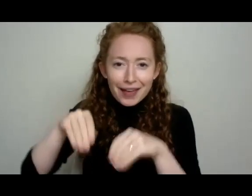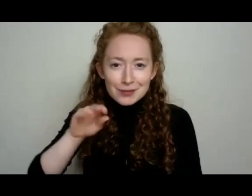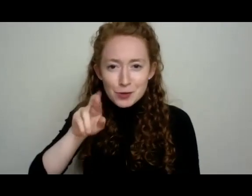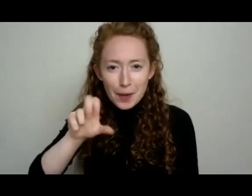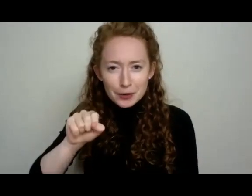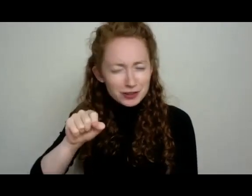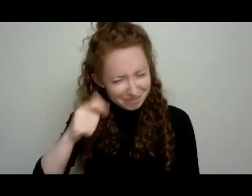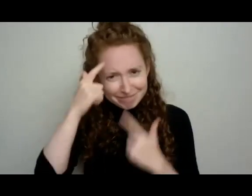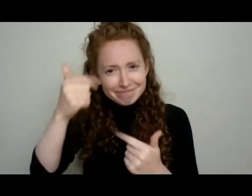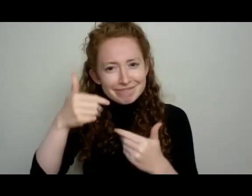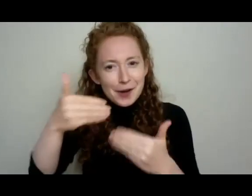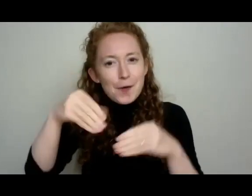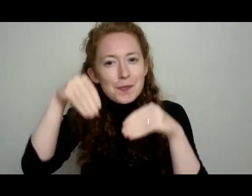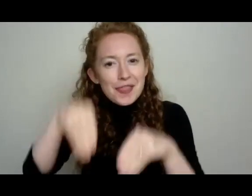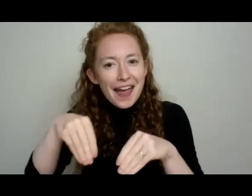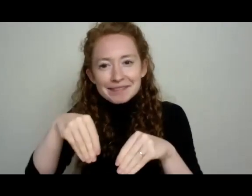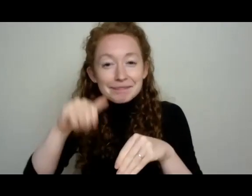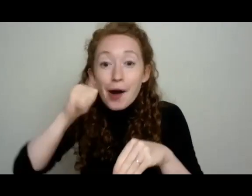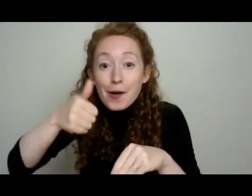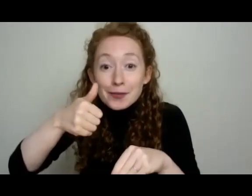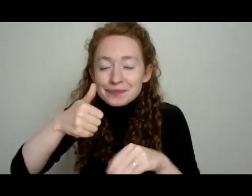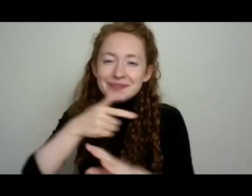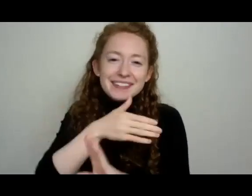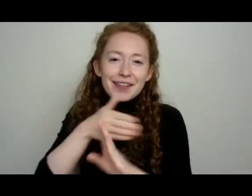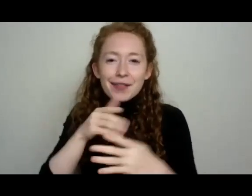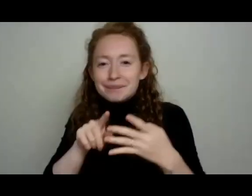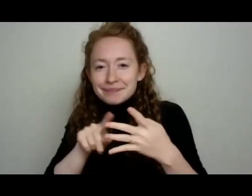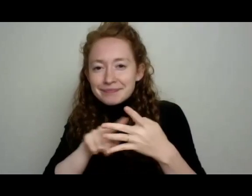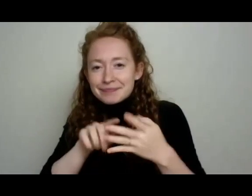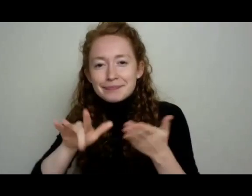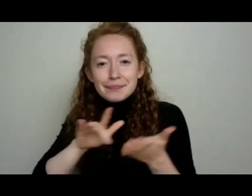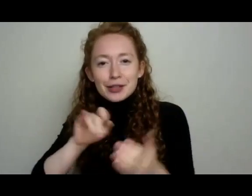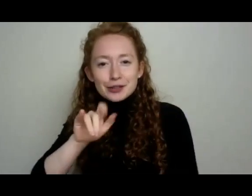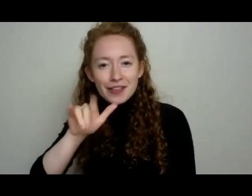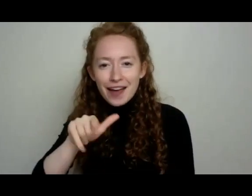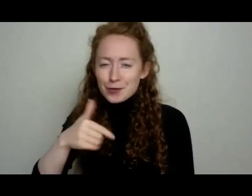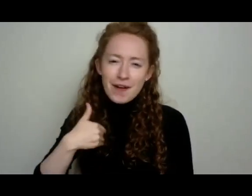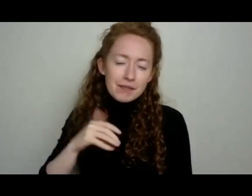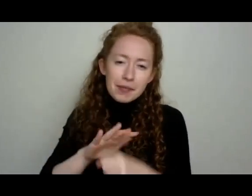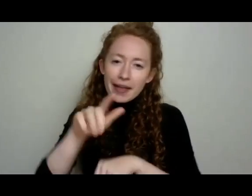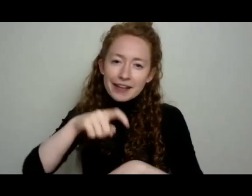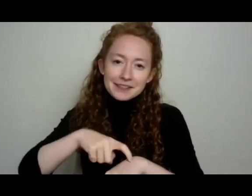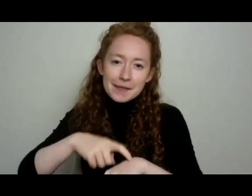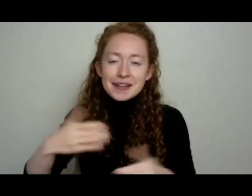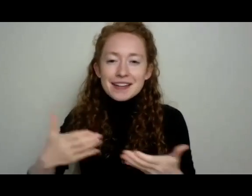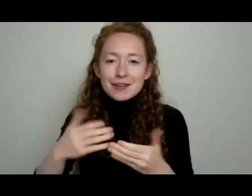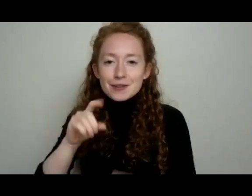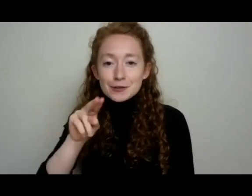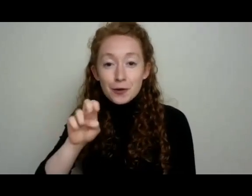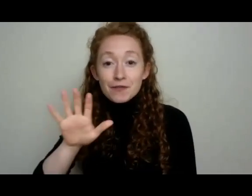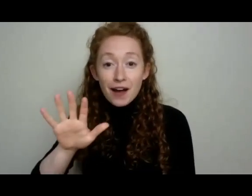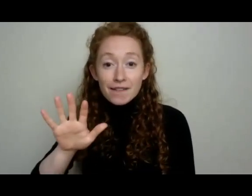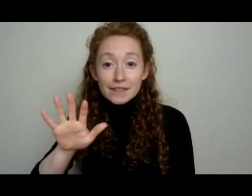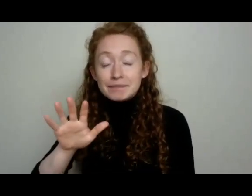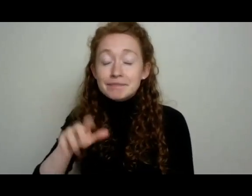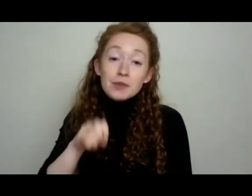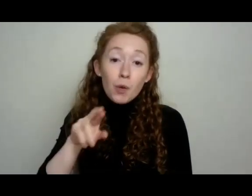tomorrow, until mid-July here in Zone 5. You've got plenty of time. Whether you're also really concerned about